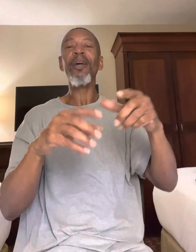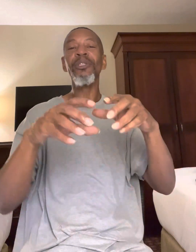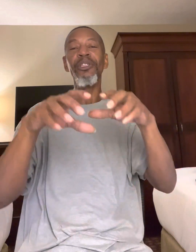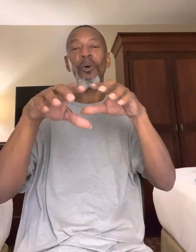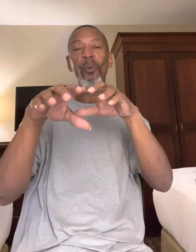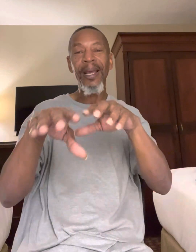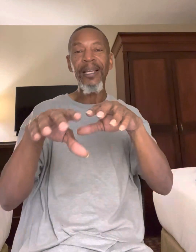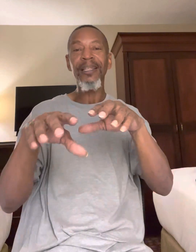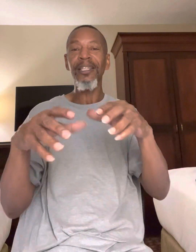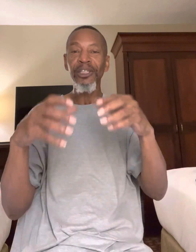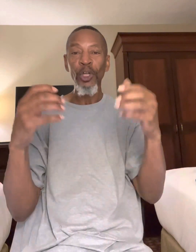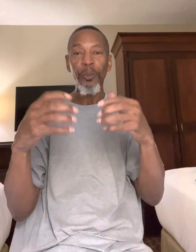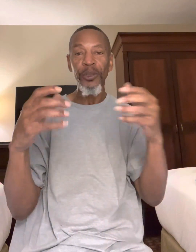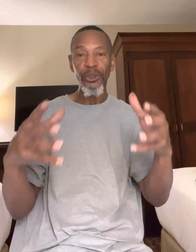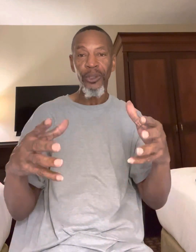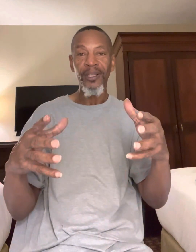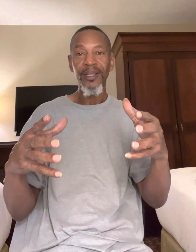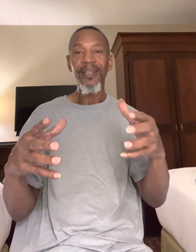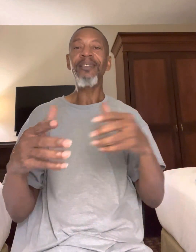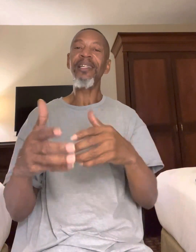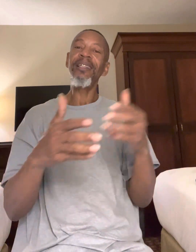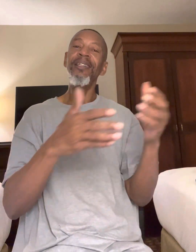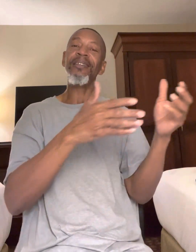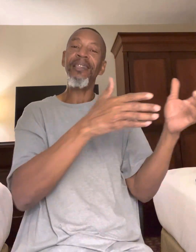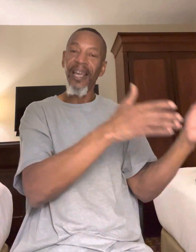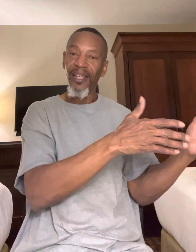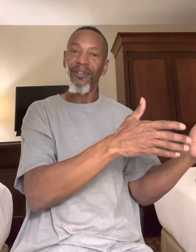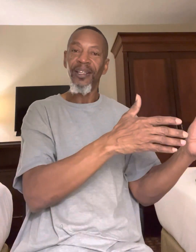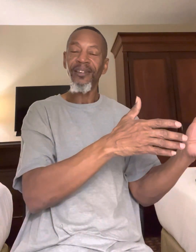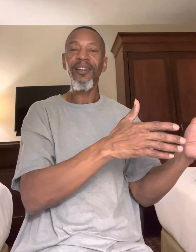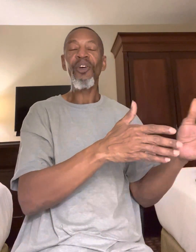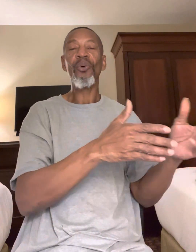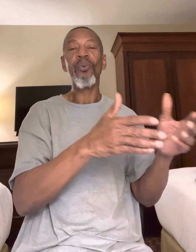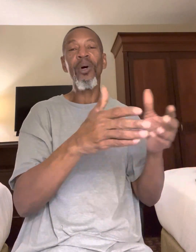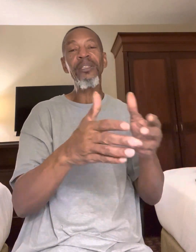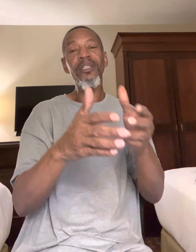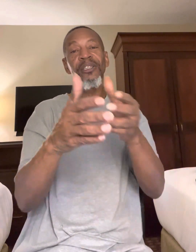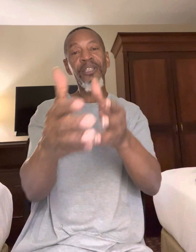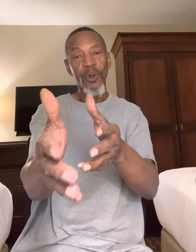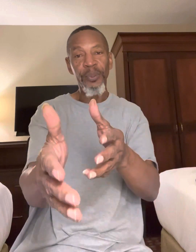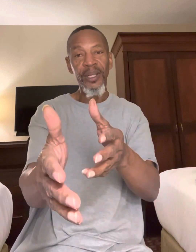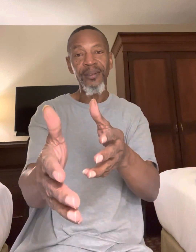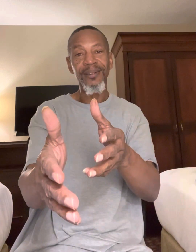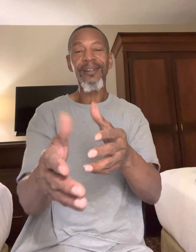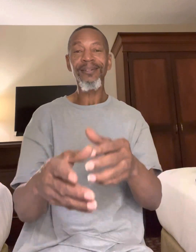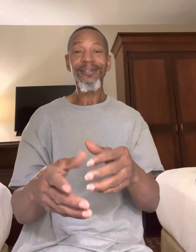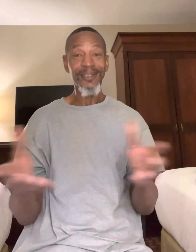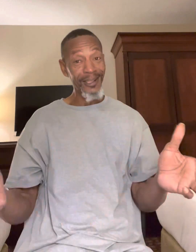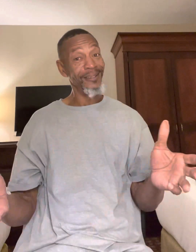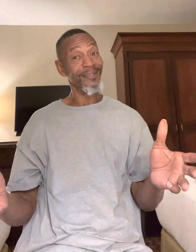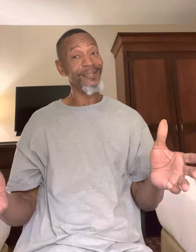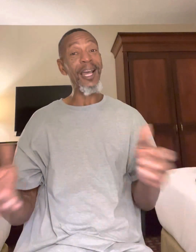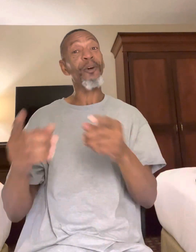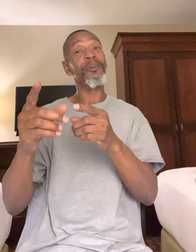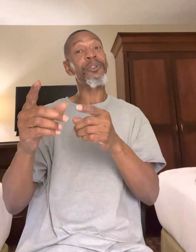It was the way, the serpentry. See, David was the serpent. See, so